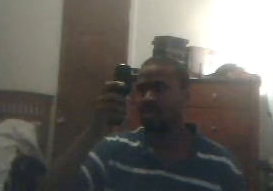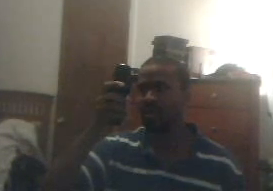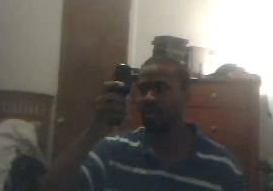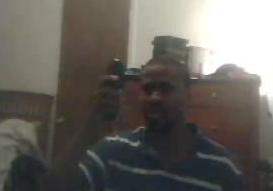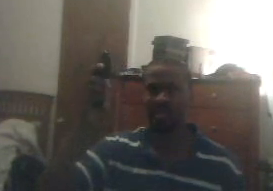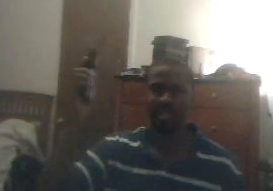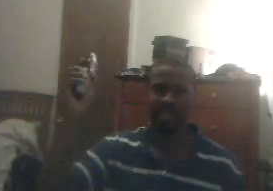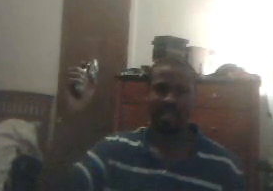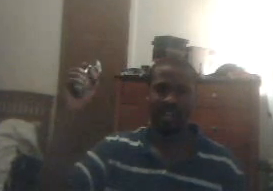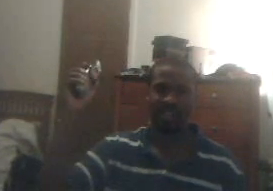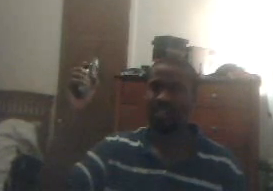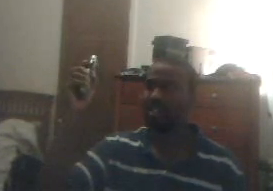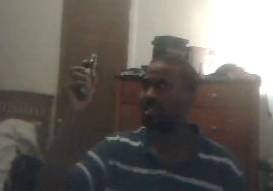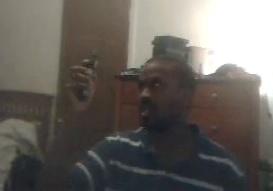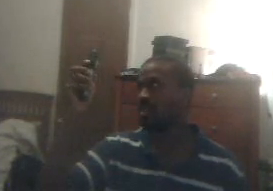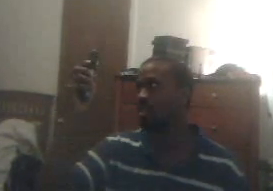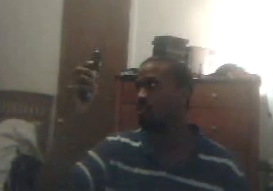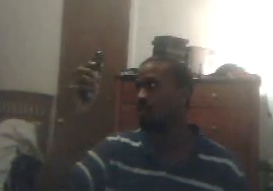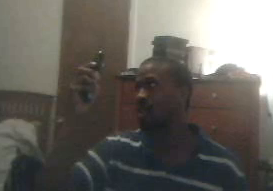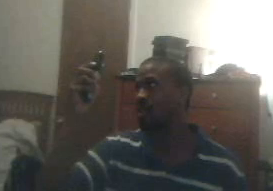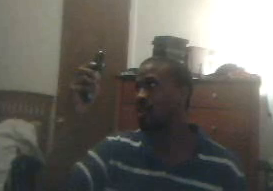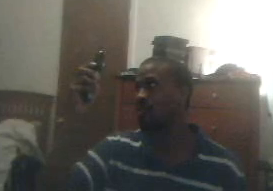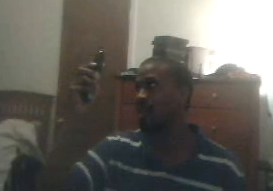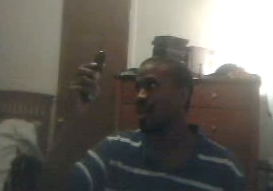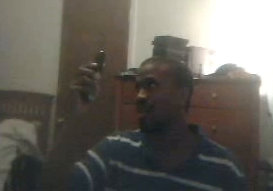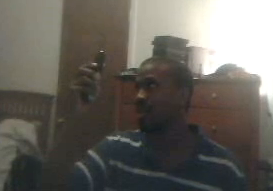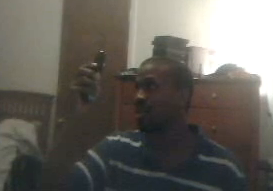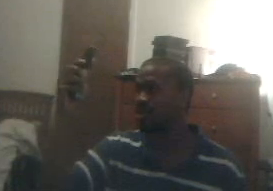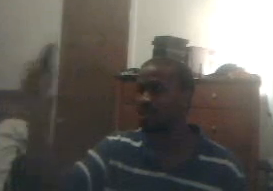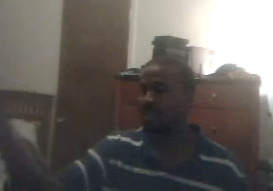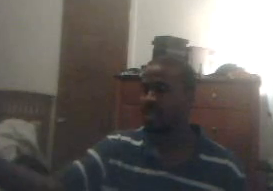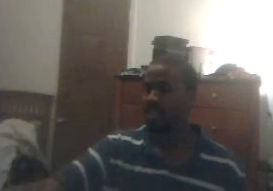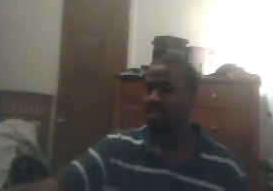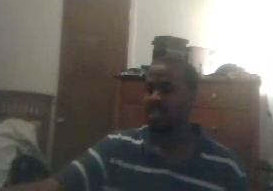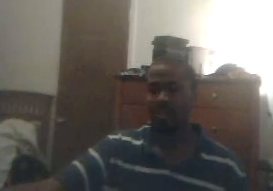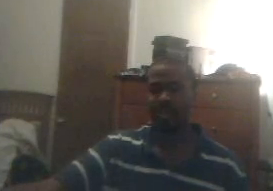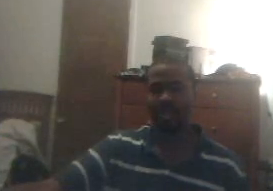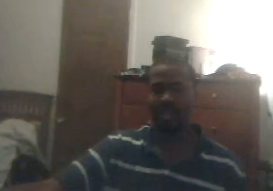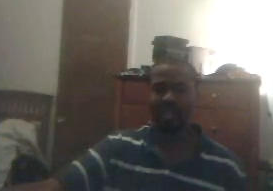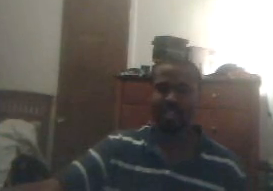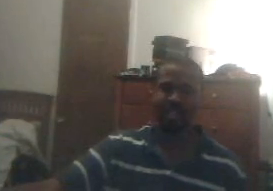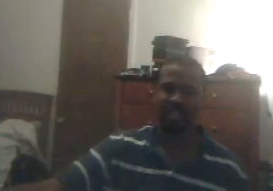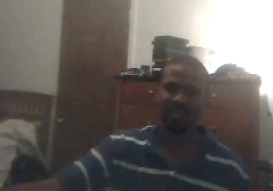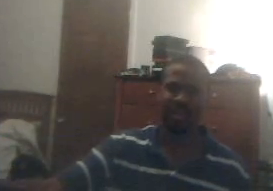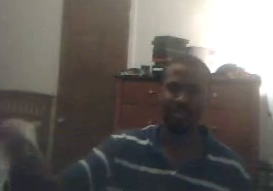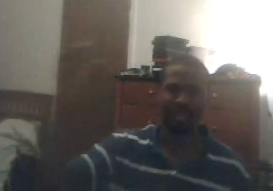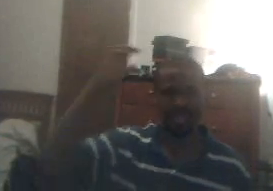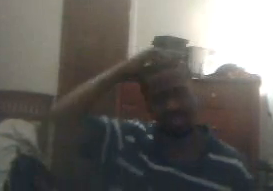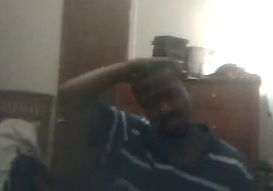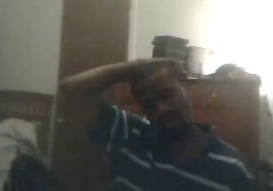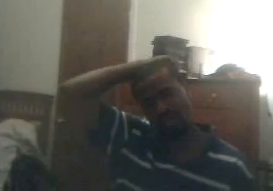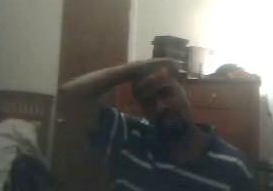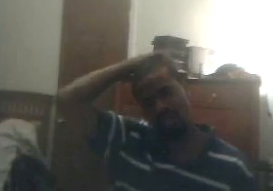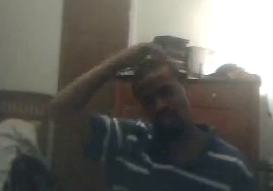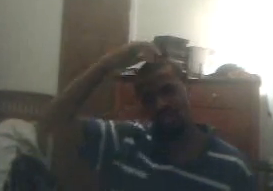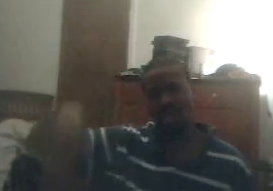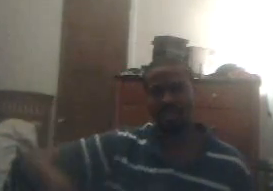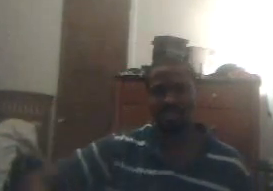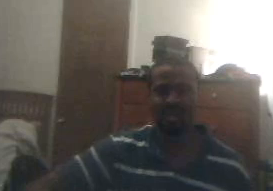Well, she wanted me to call her back, you know? So, anyways, as soon as after this